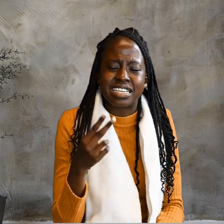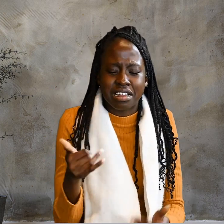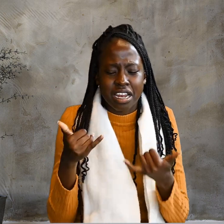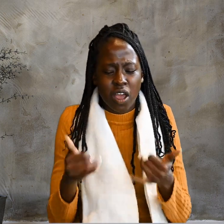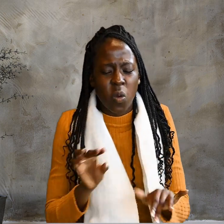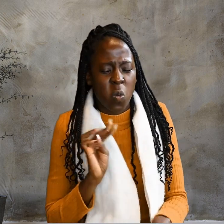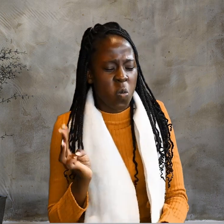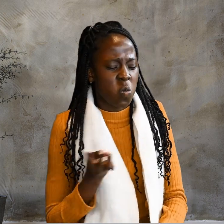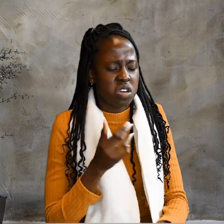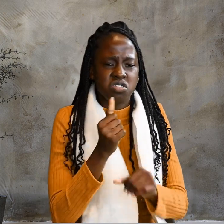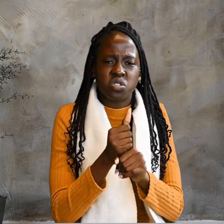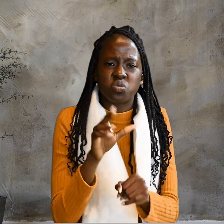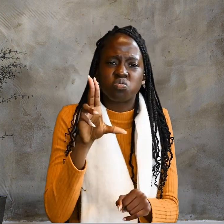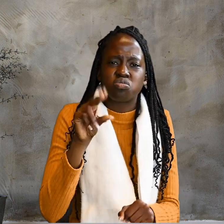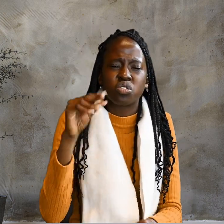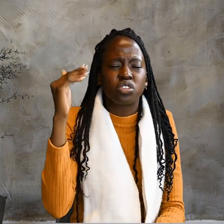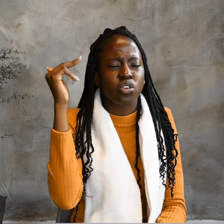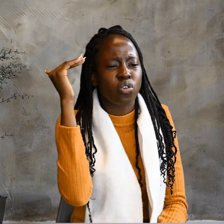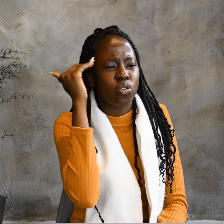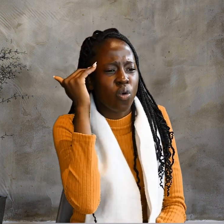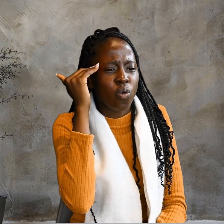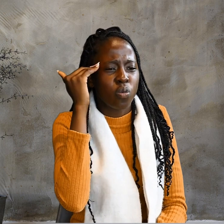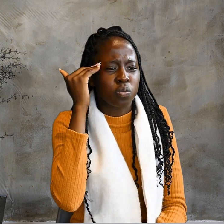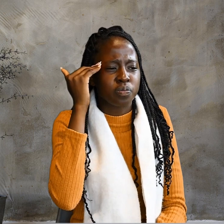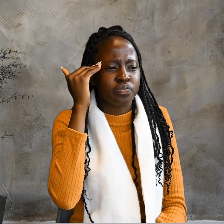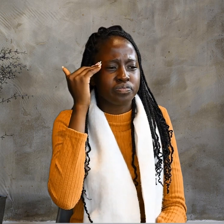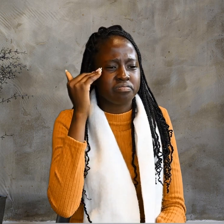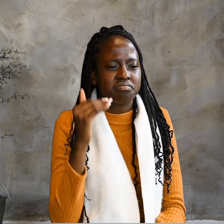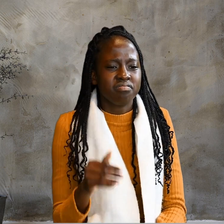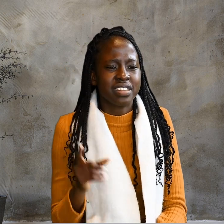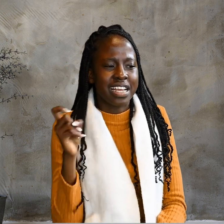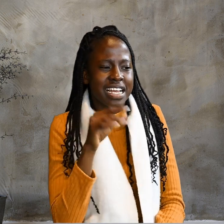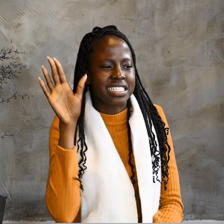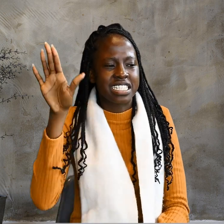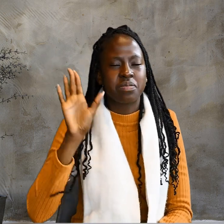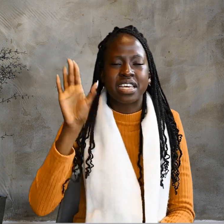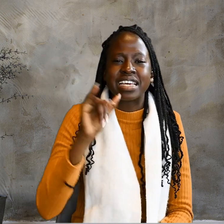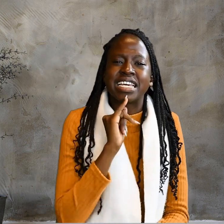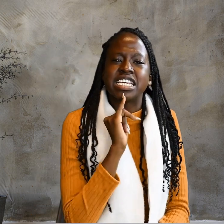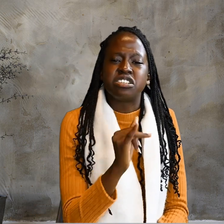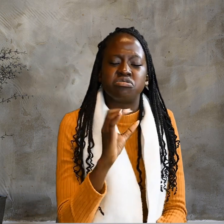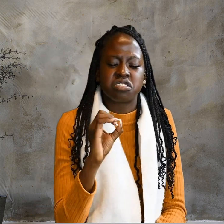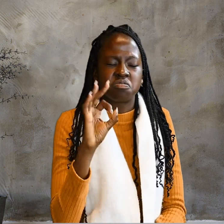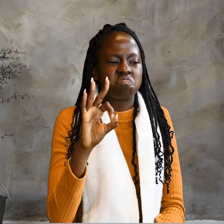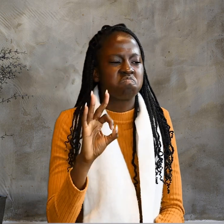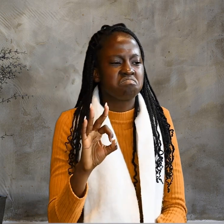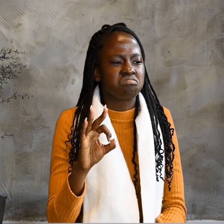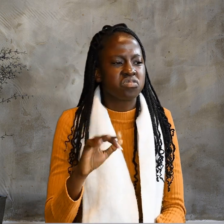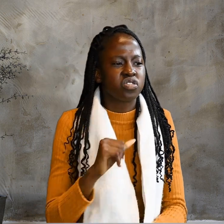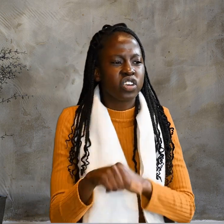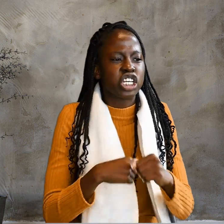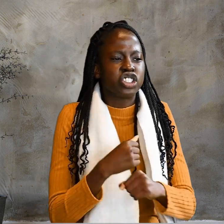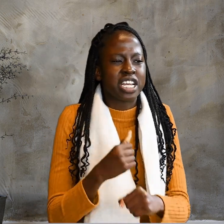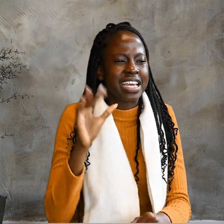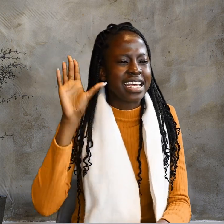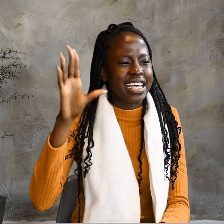we don't know. Ask him. He is of age. He will speak for himself.